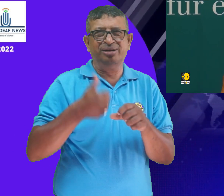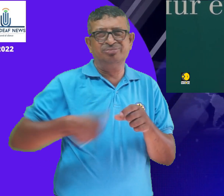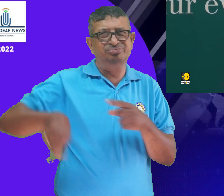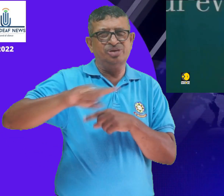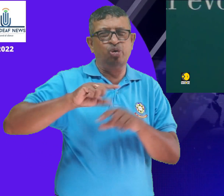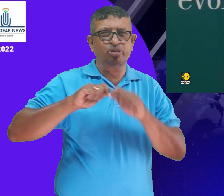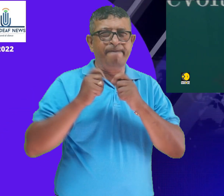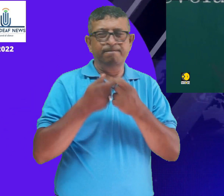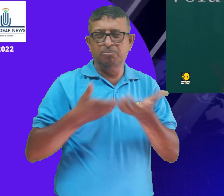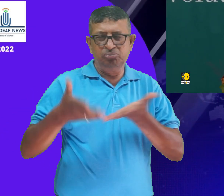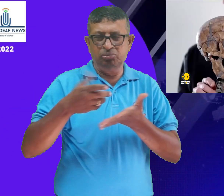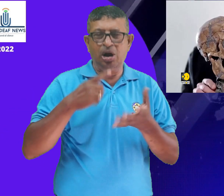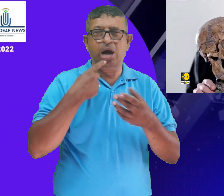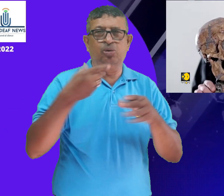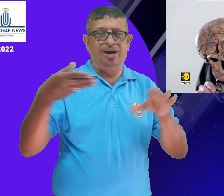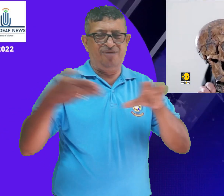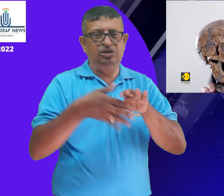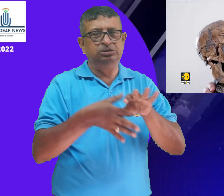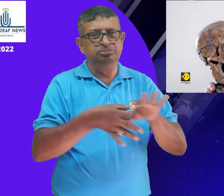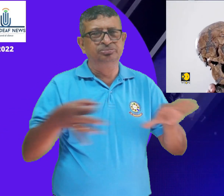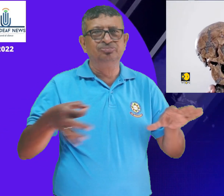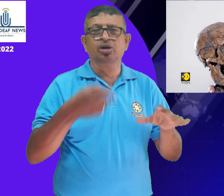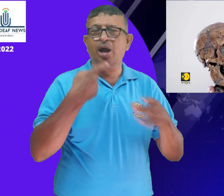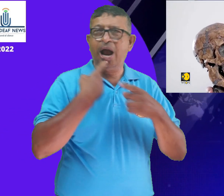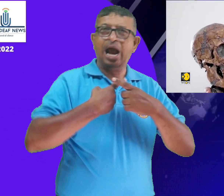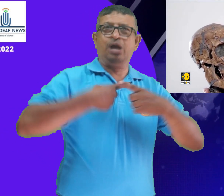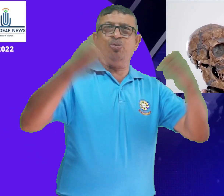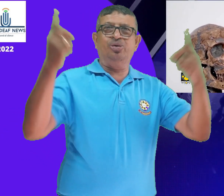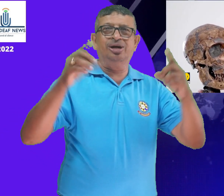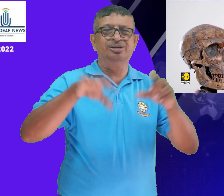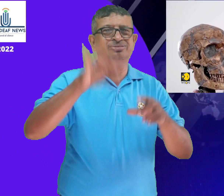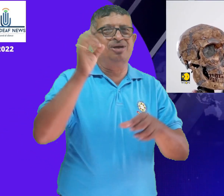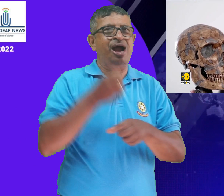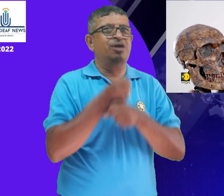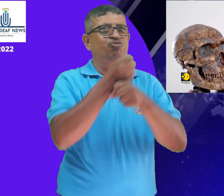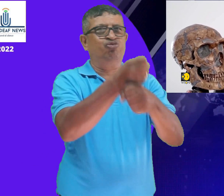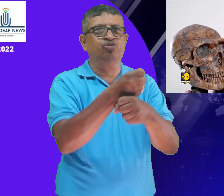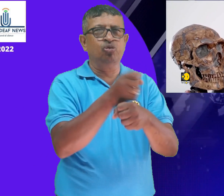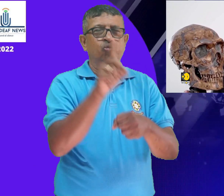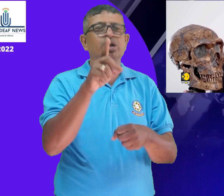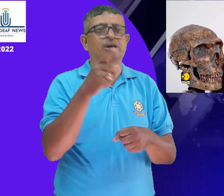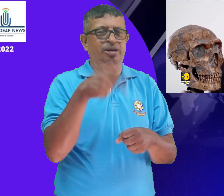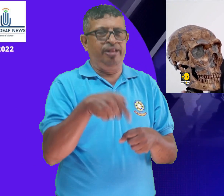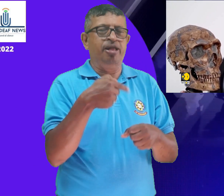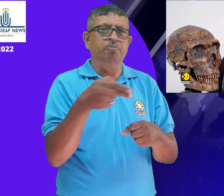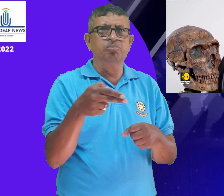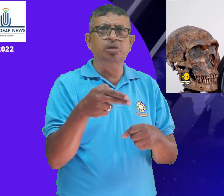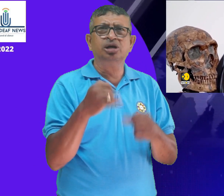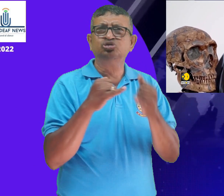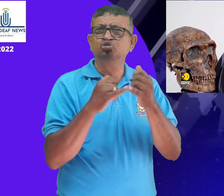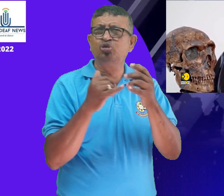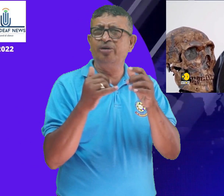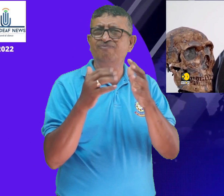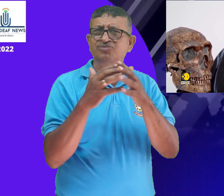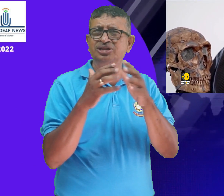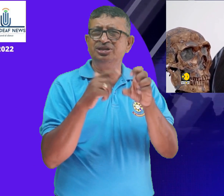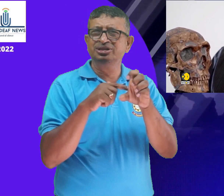The 67-year-old won for discoveries that underpin our understanding of how modern-day humans evolved from extinct